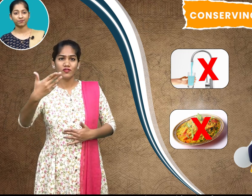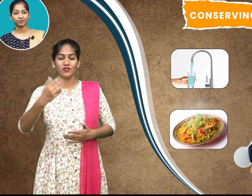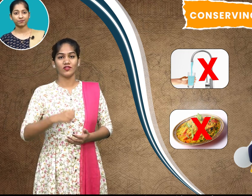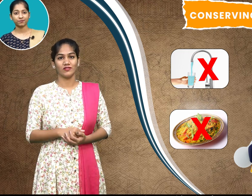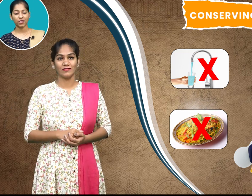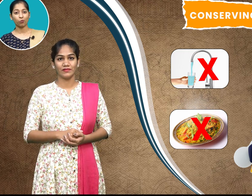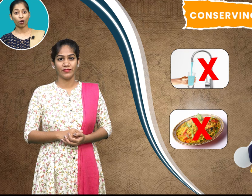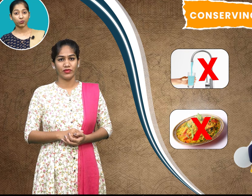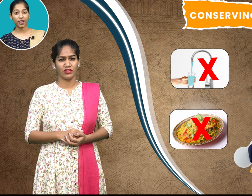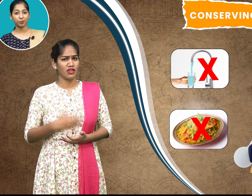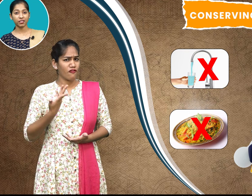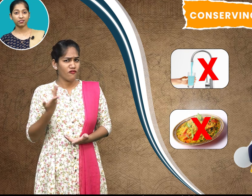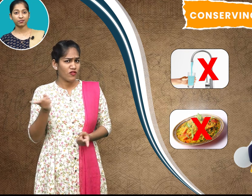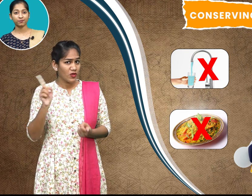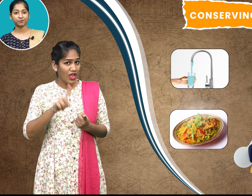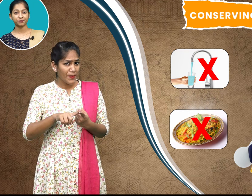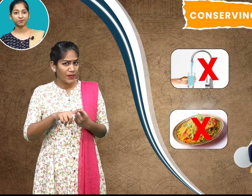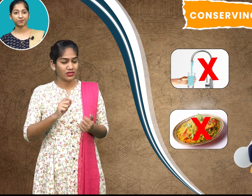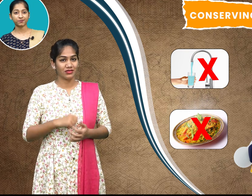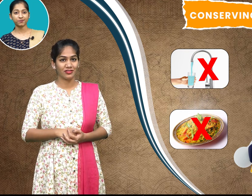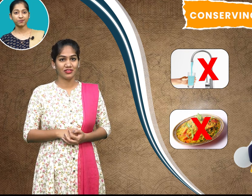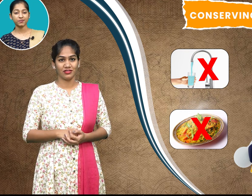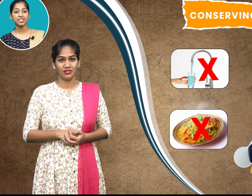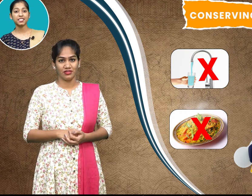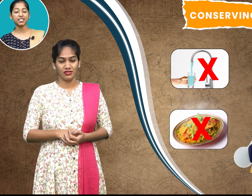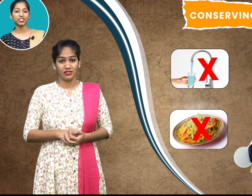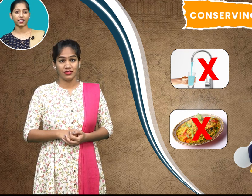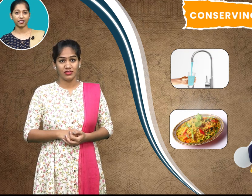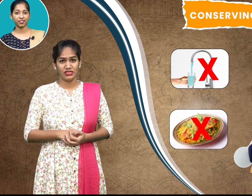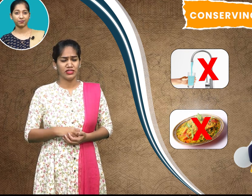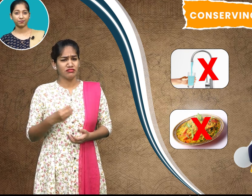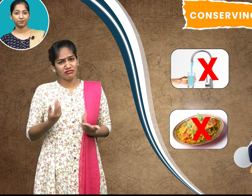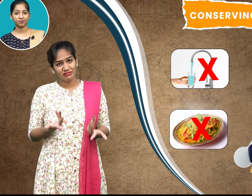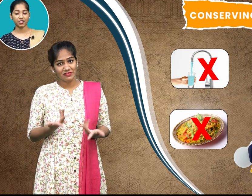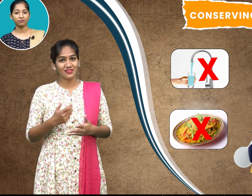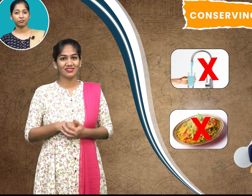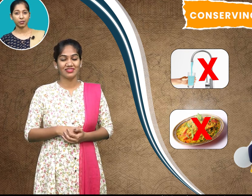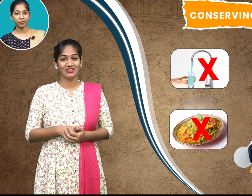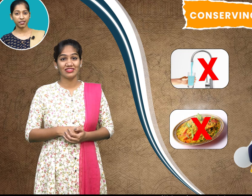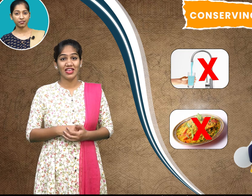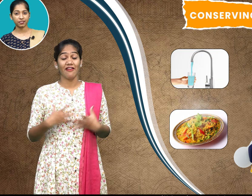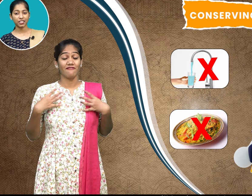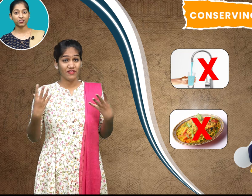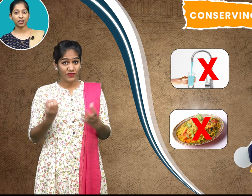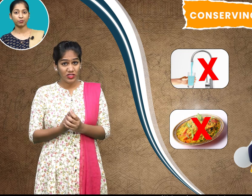what would happen certainly we will be in trouble